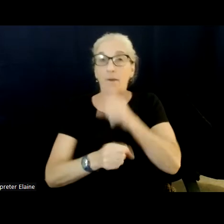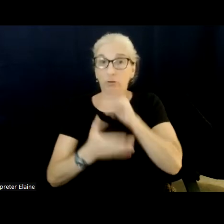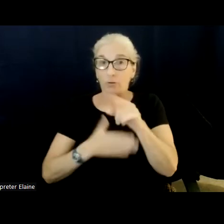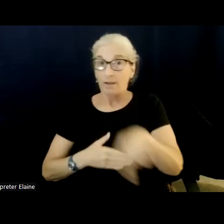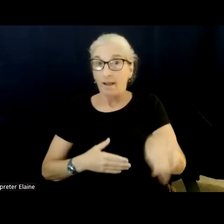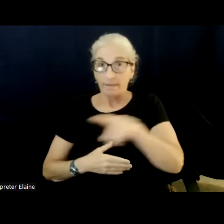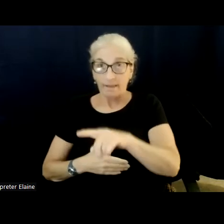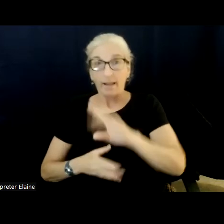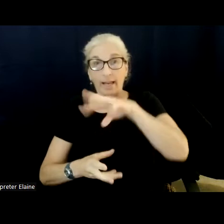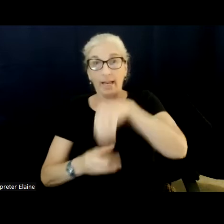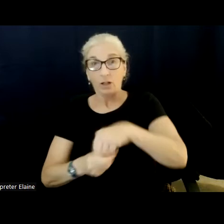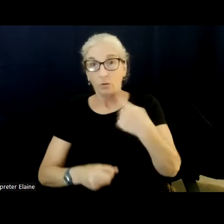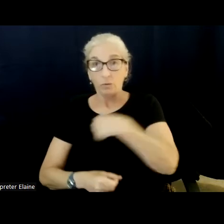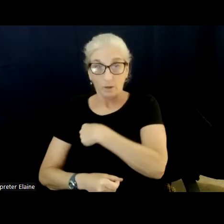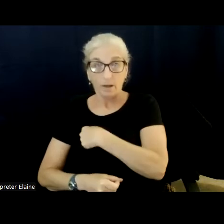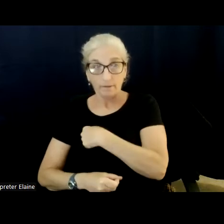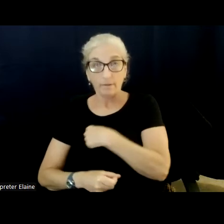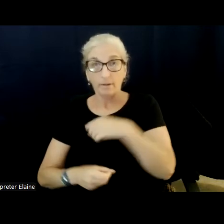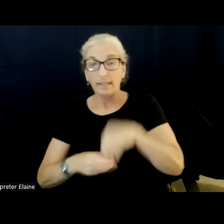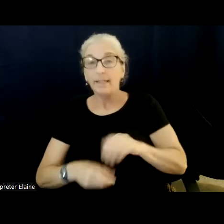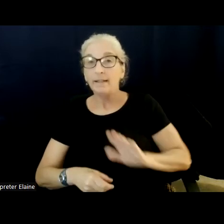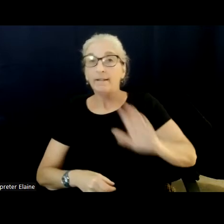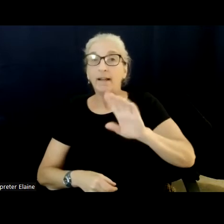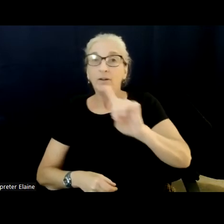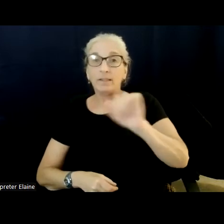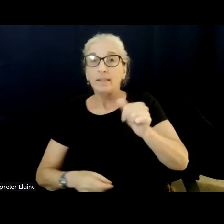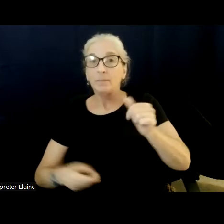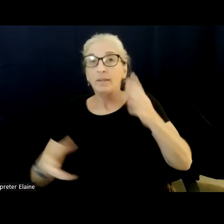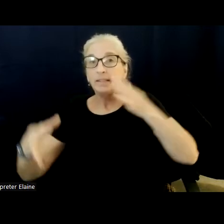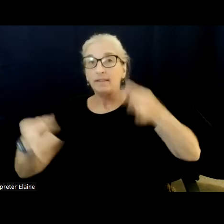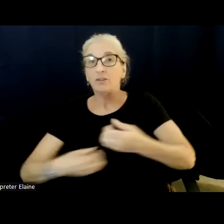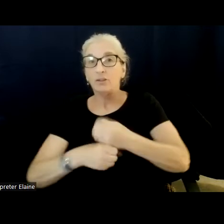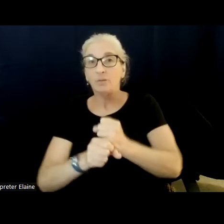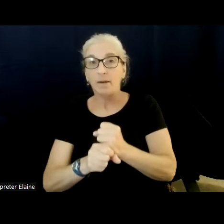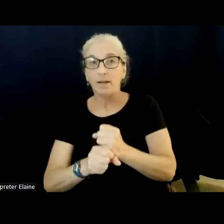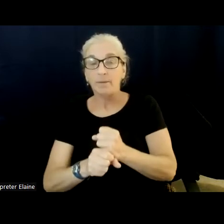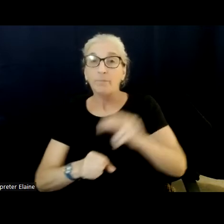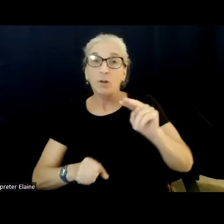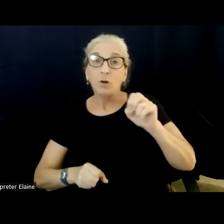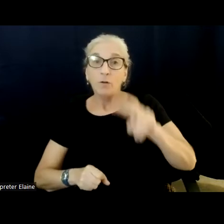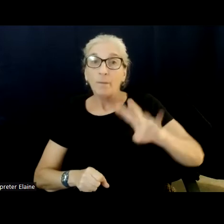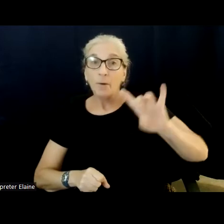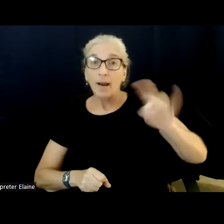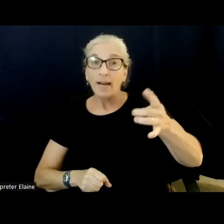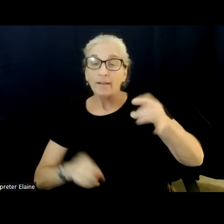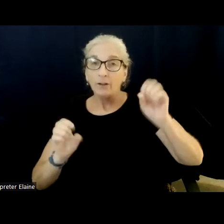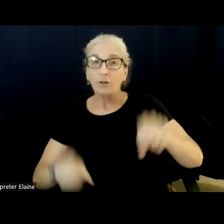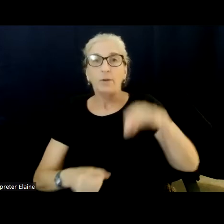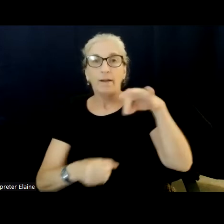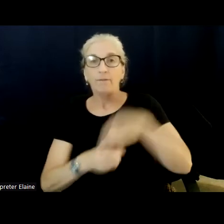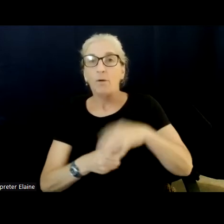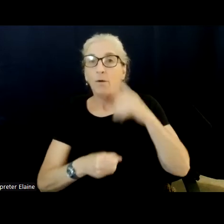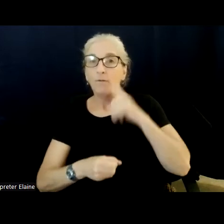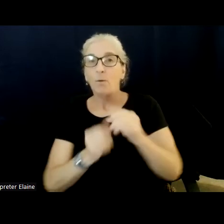just mentioned, but the seat at the table. November 8th or prior you can vote for the candidates you feel